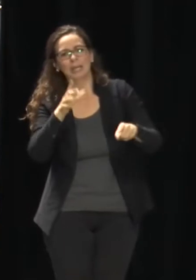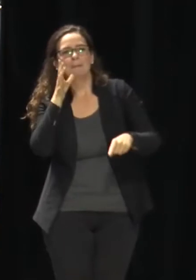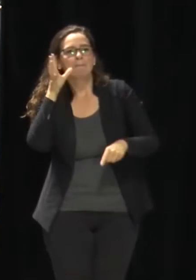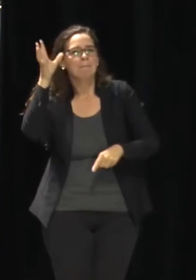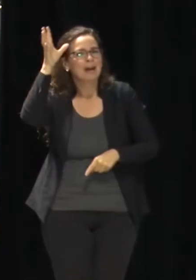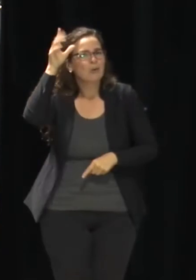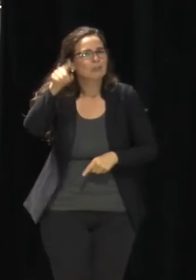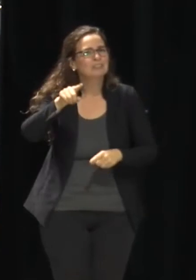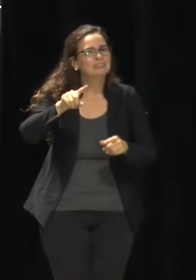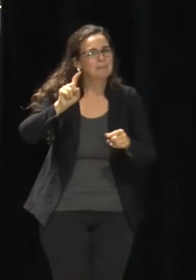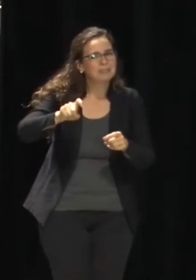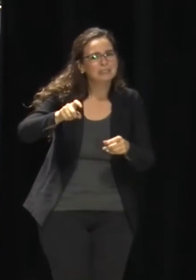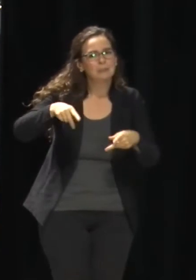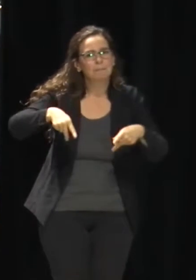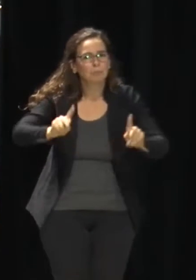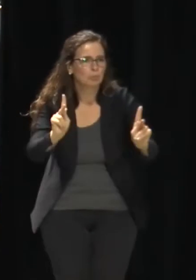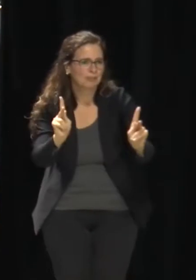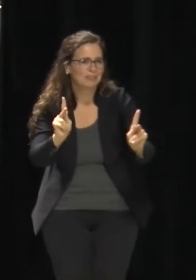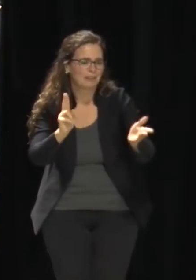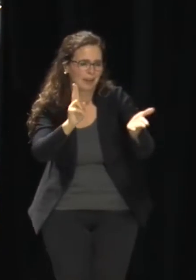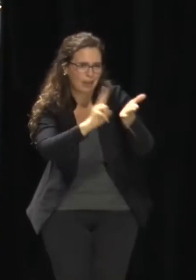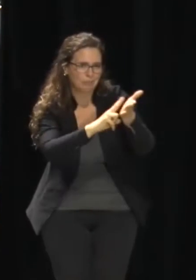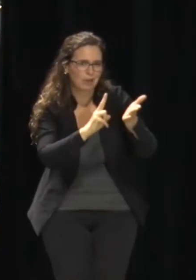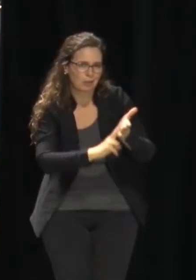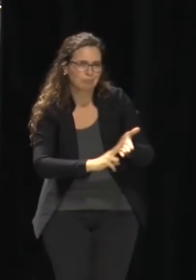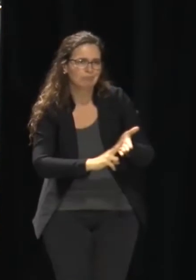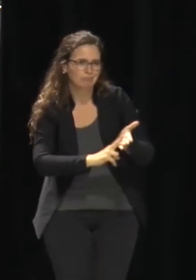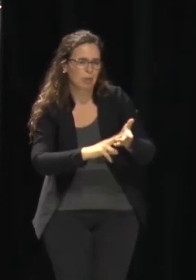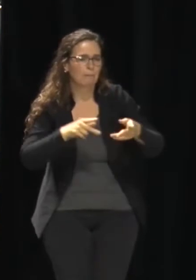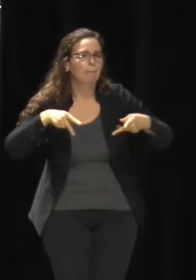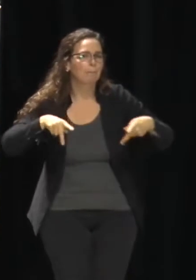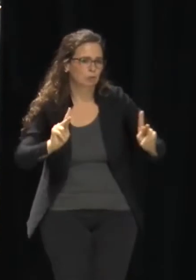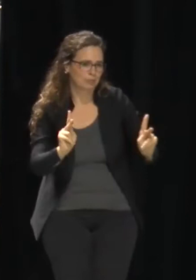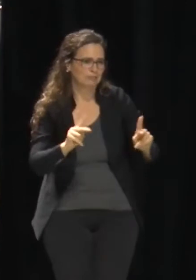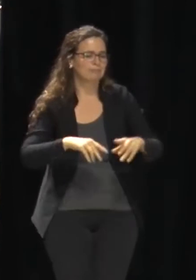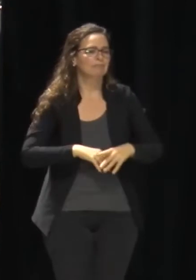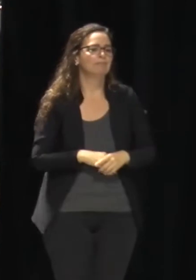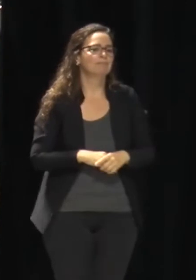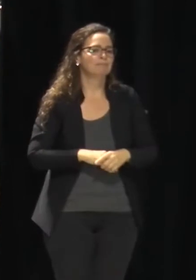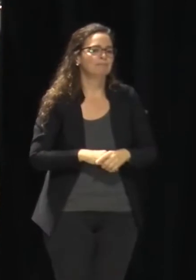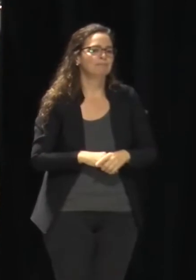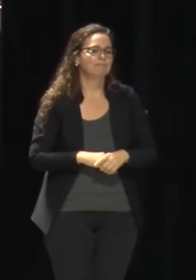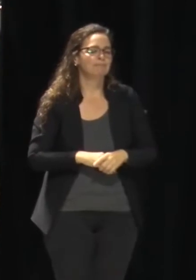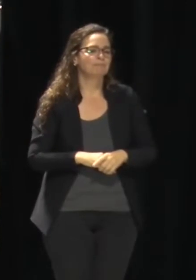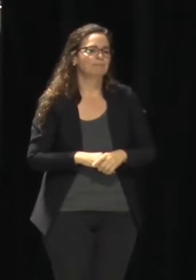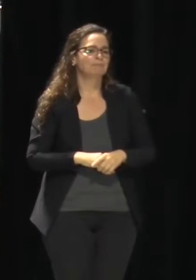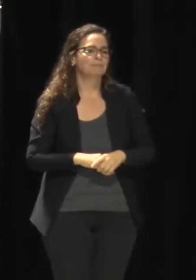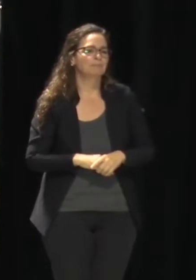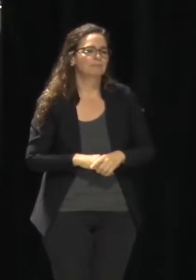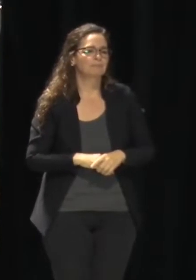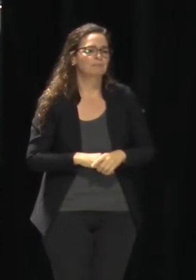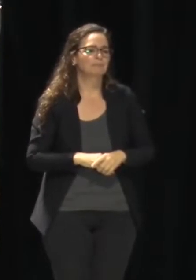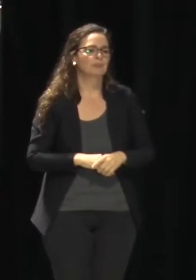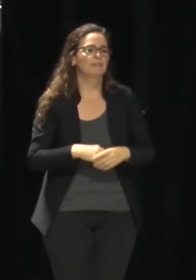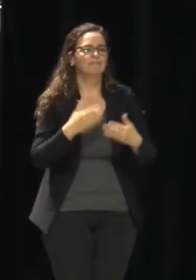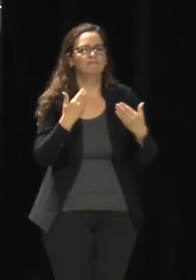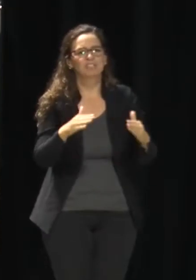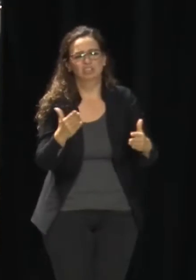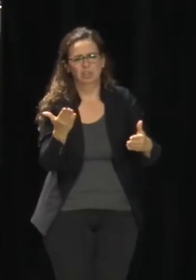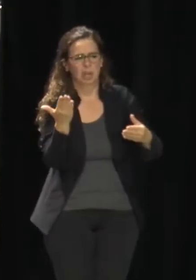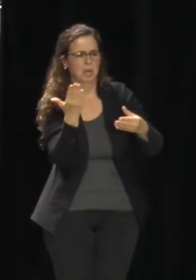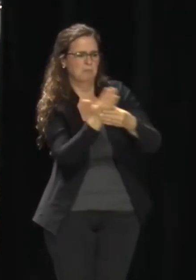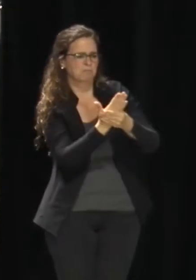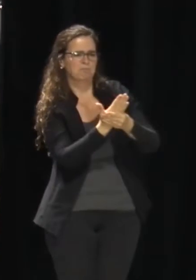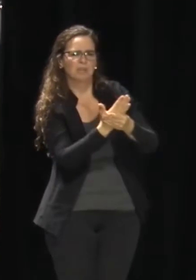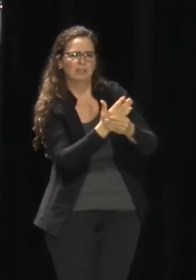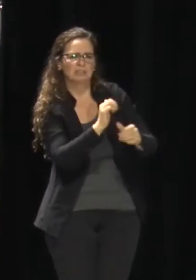we've set up a MyChart account for these kids to be able to go on, too. But again, so if